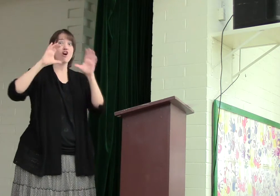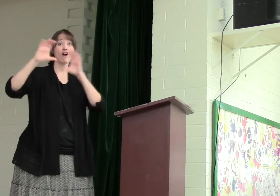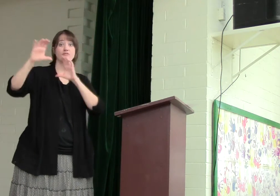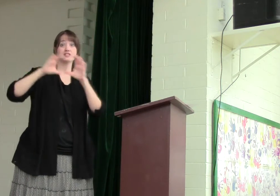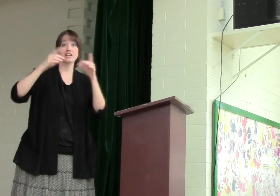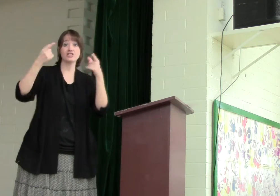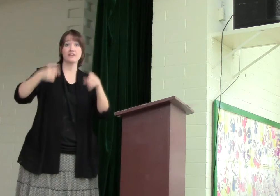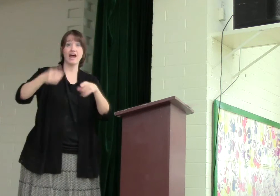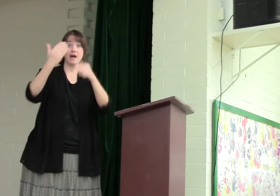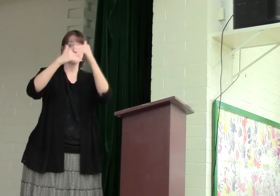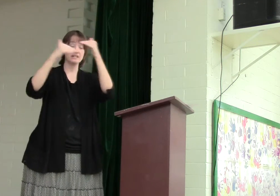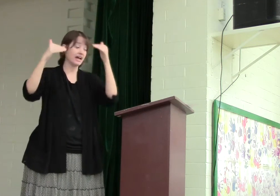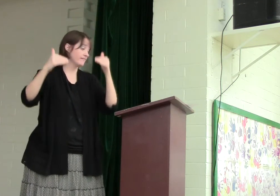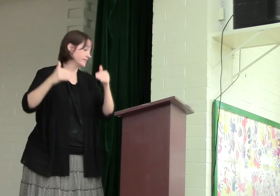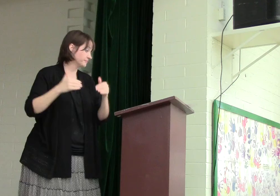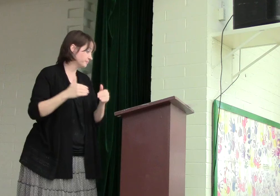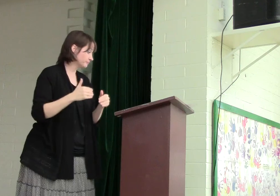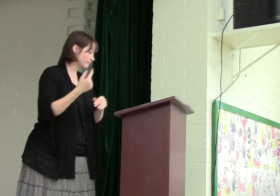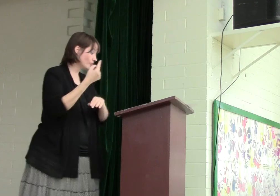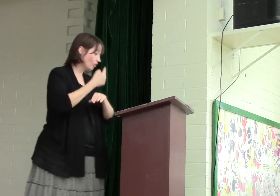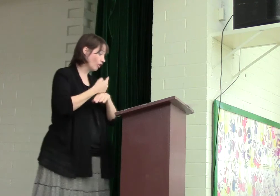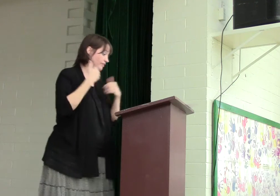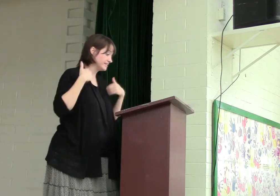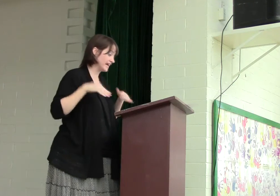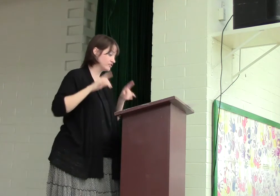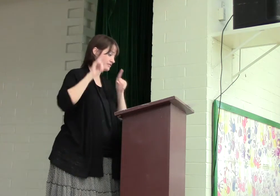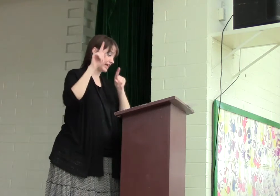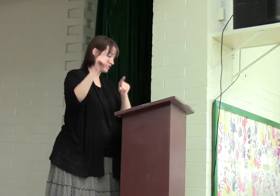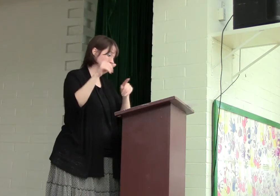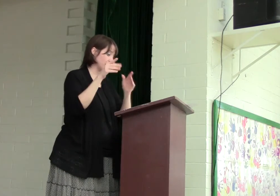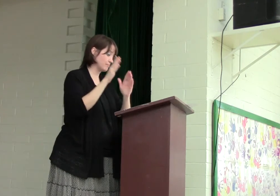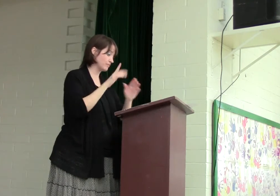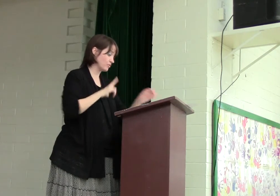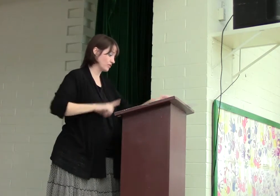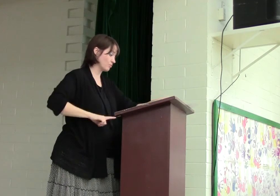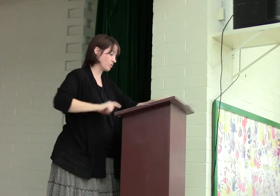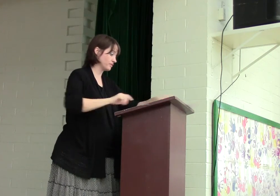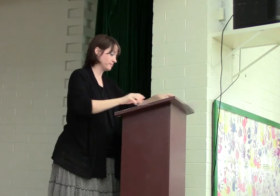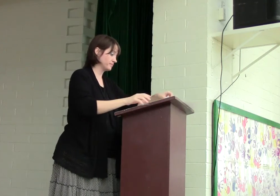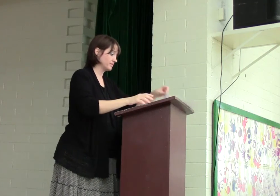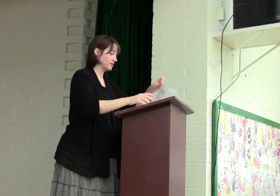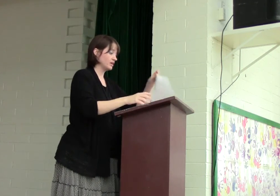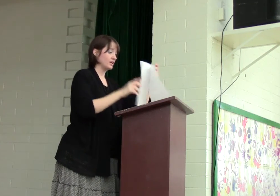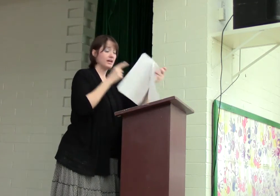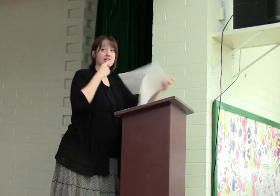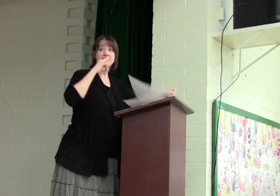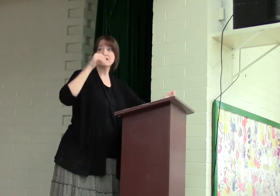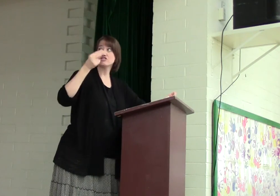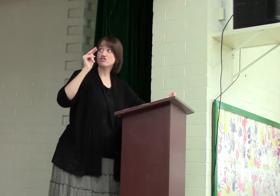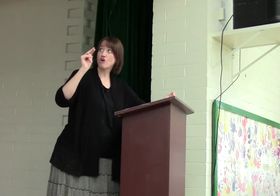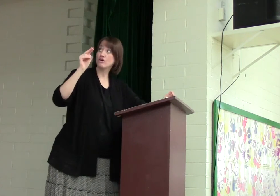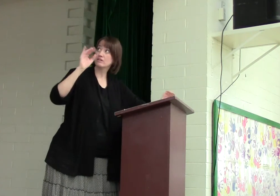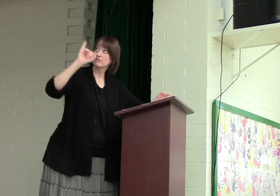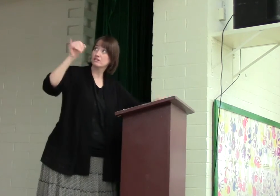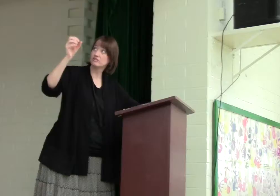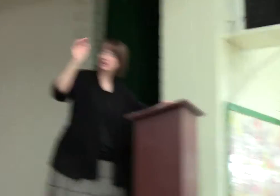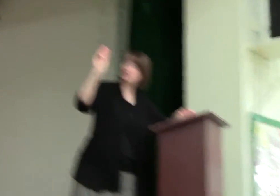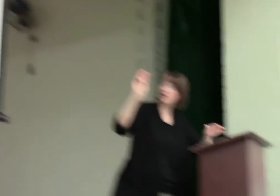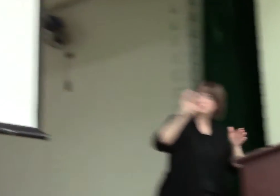conversation that happened in heaven on the day the angels came before the Lord. It says in Job, sorry, Job